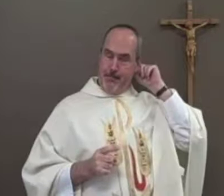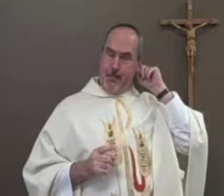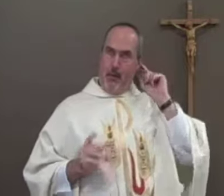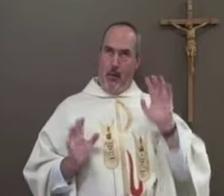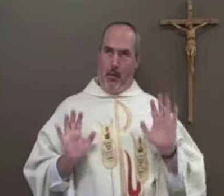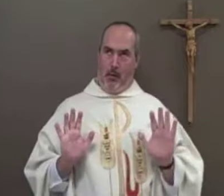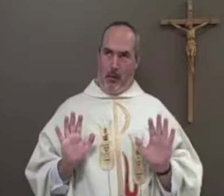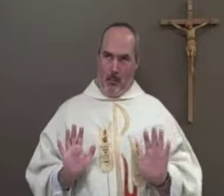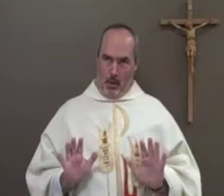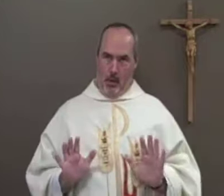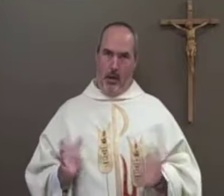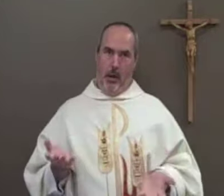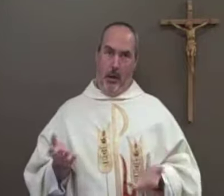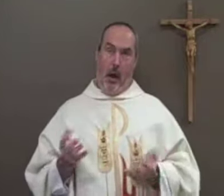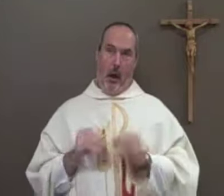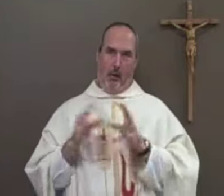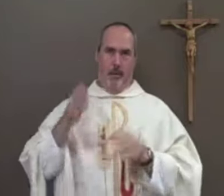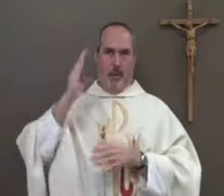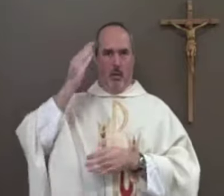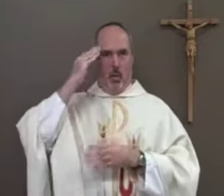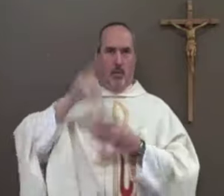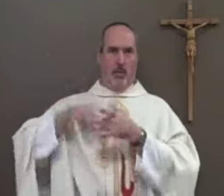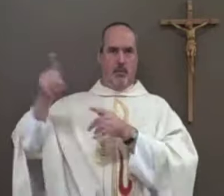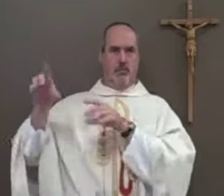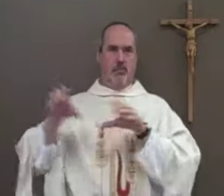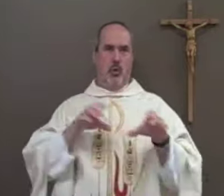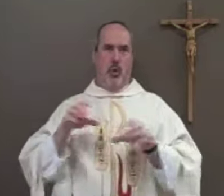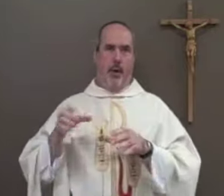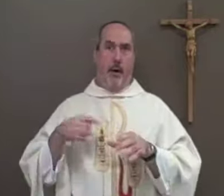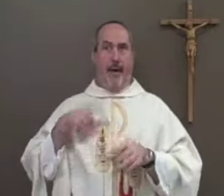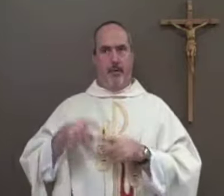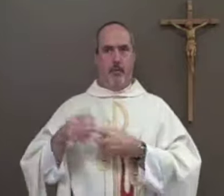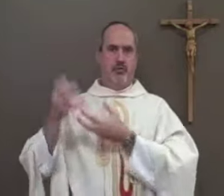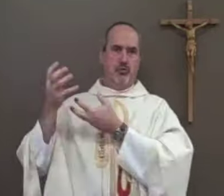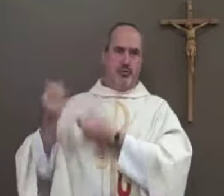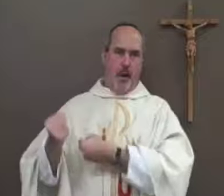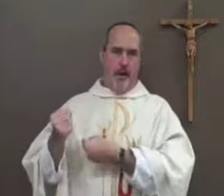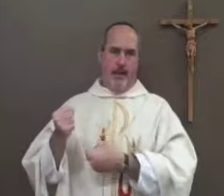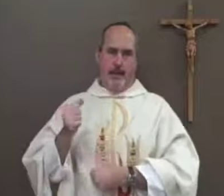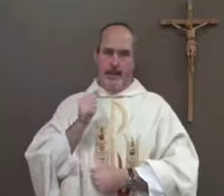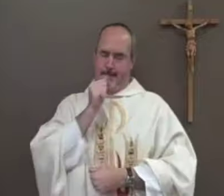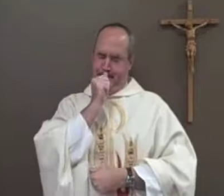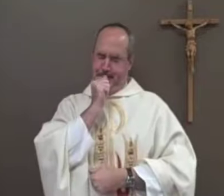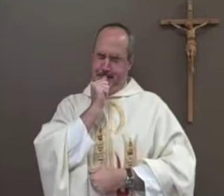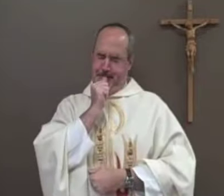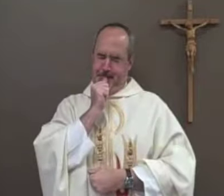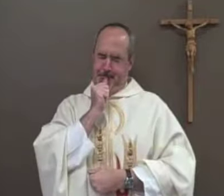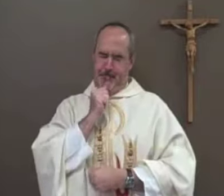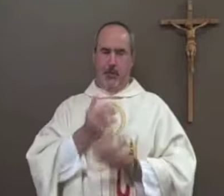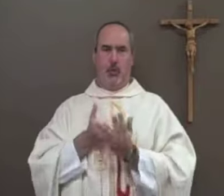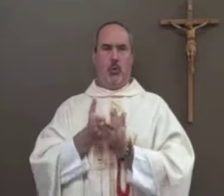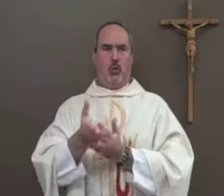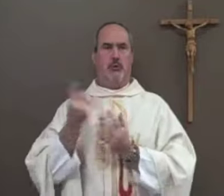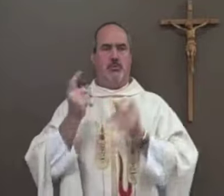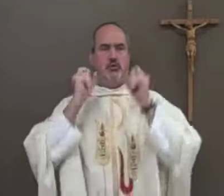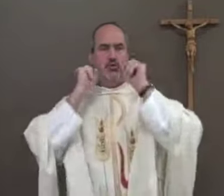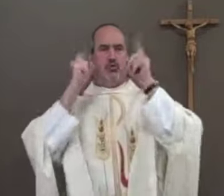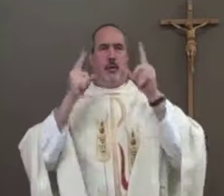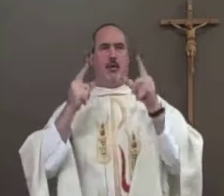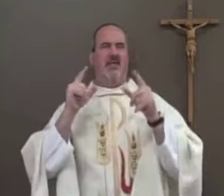But, through all of that, obviously, I had to know that God knows what he's doing and I had to be patient and trust him through